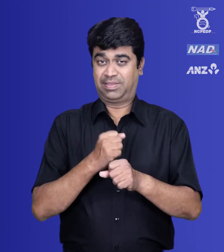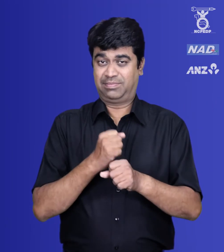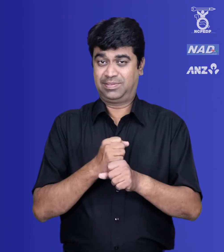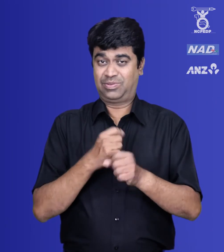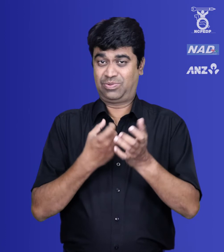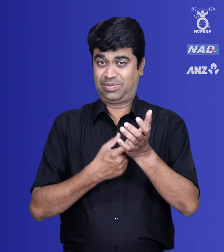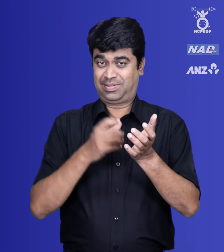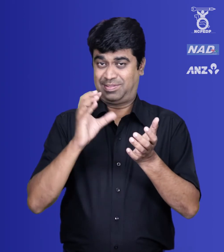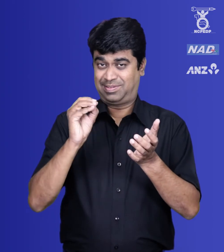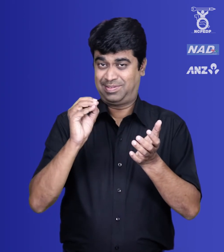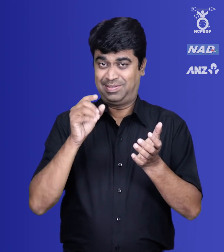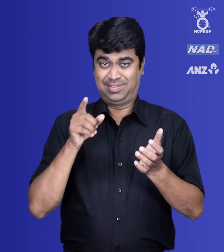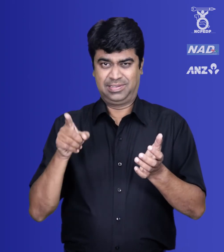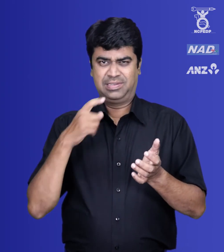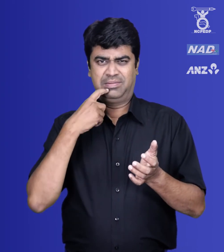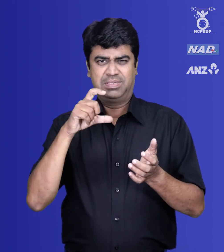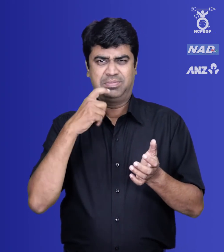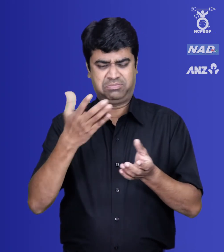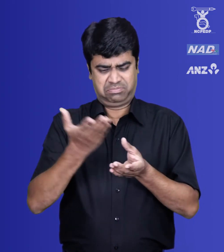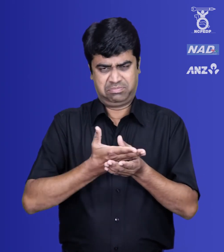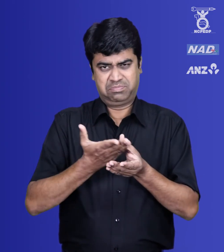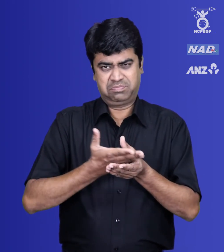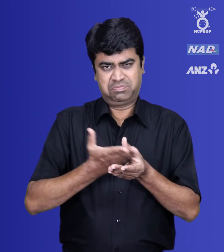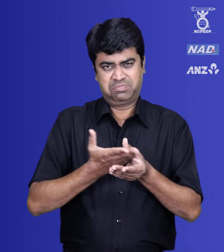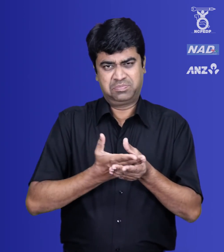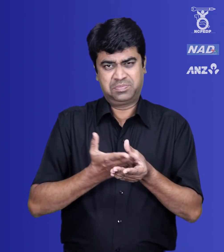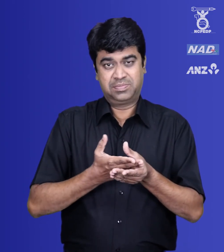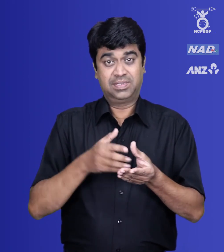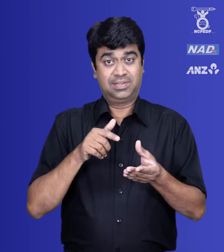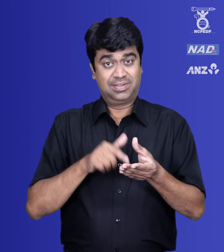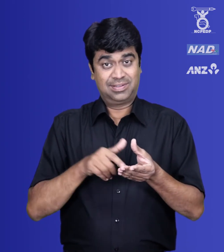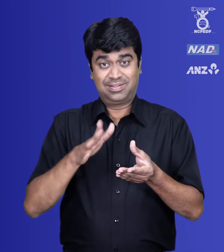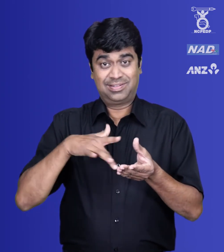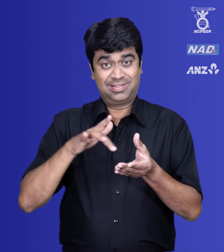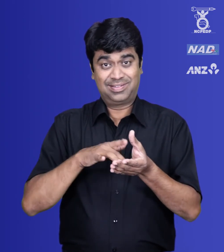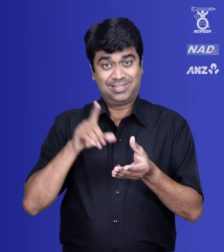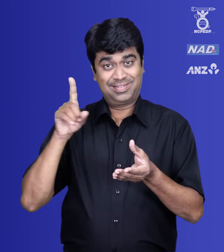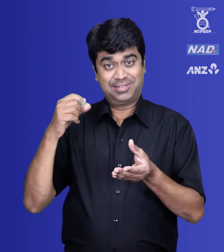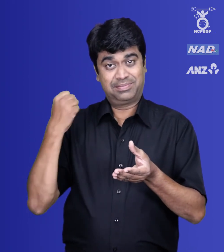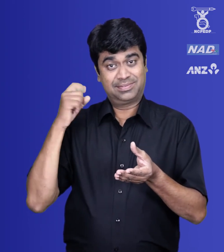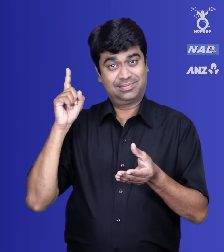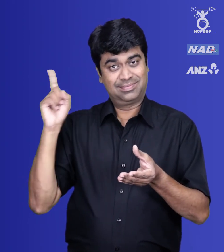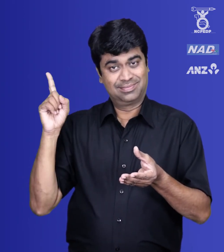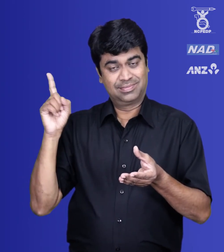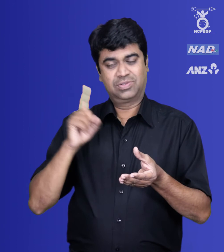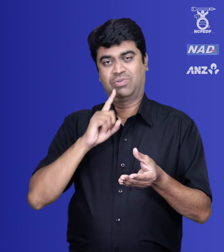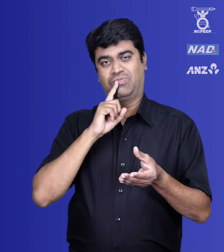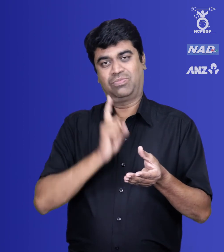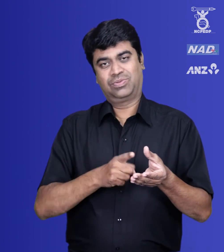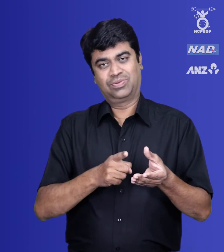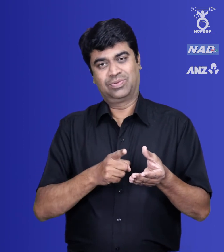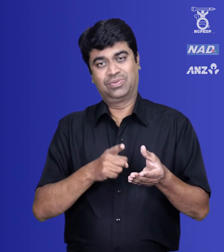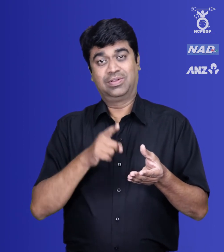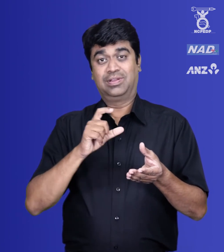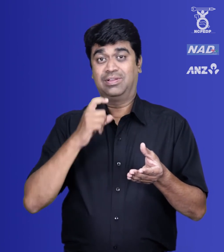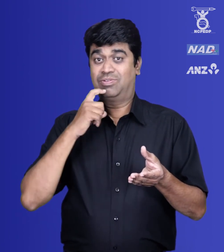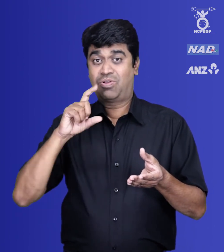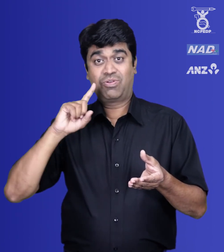grievance redressal officer shall maintain a register of complaints in the manner as may be prescribed by the central government and every